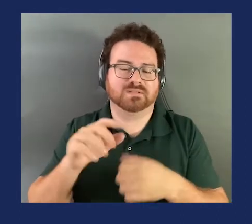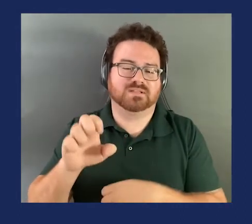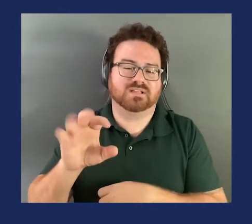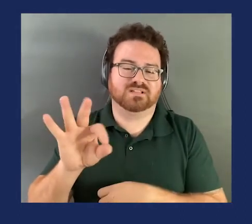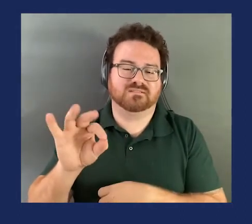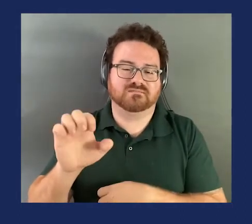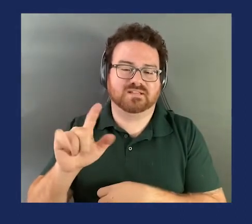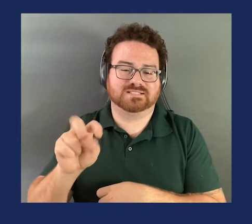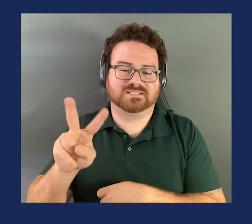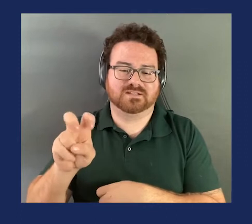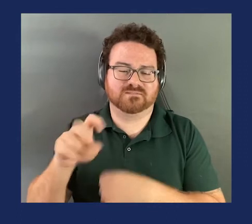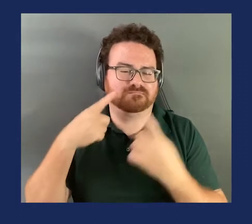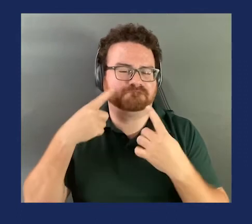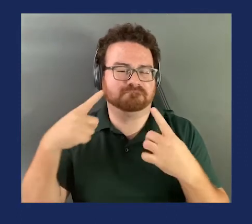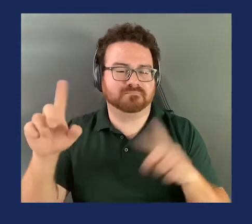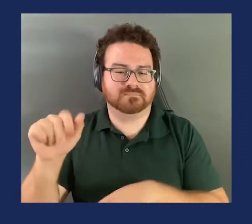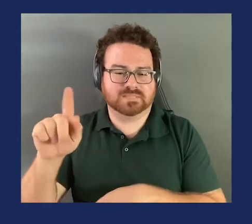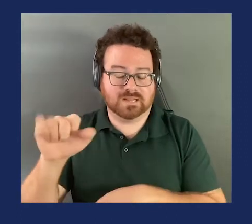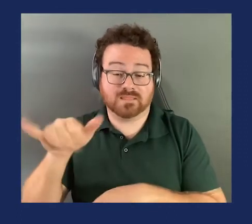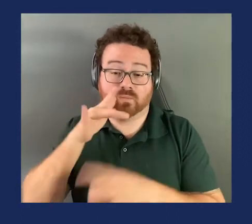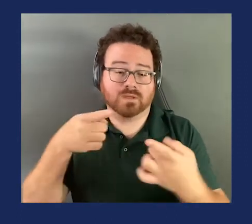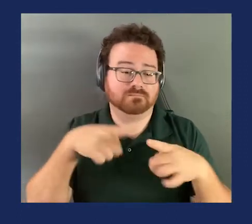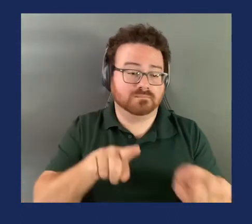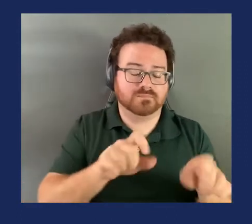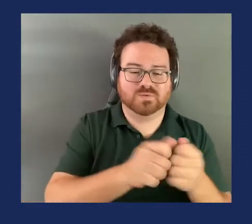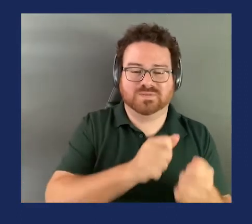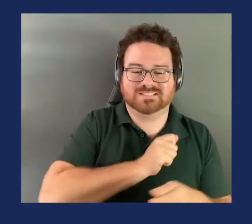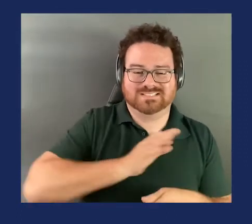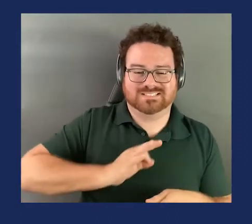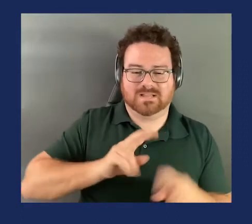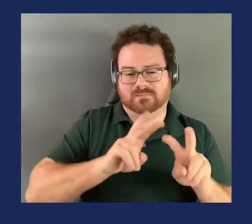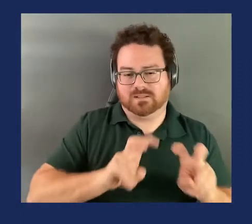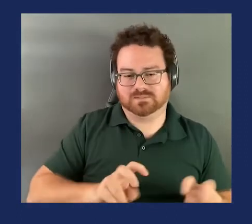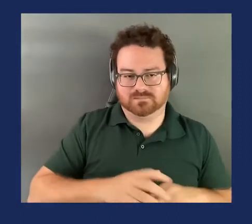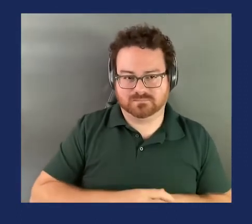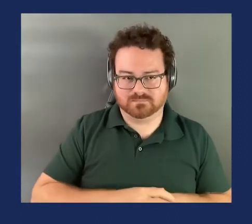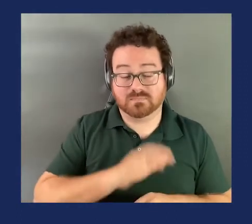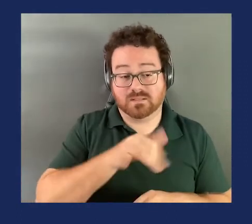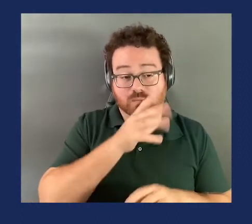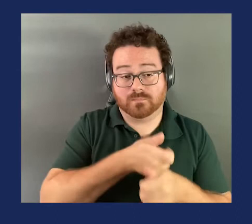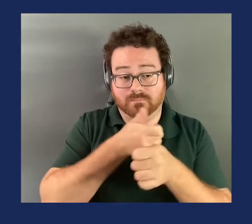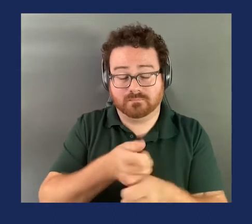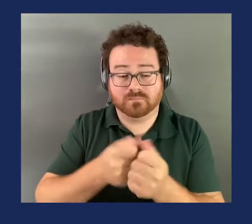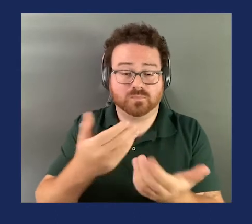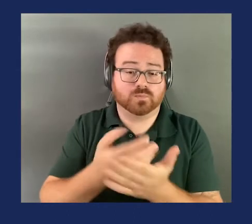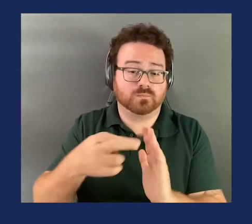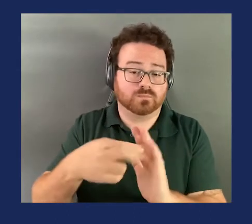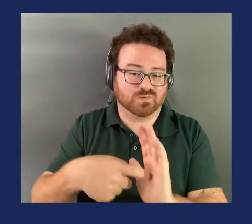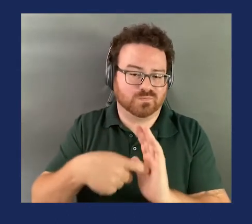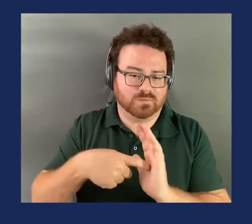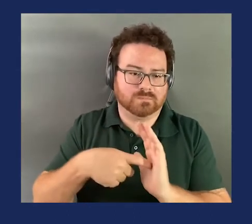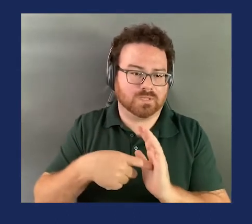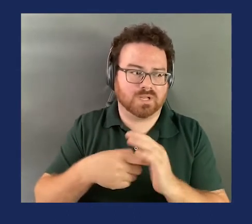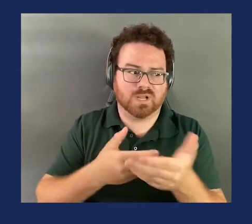effective date and the proposed rule with staff's analysis. This could comply with the new requirements in at most four months.